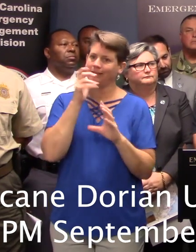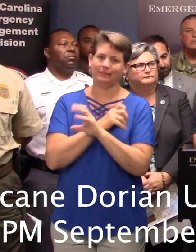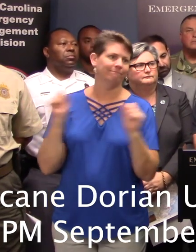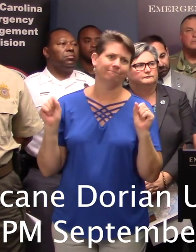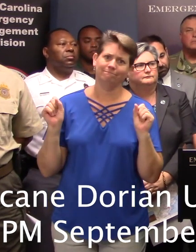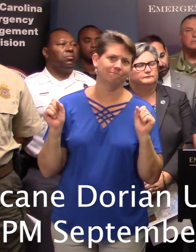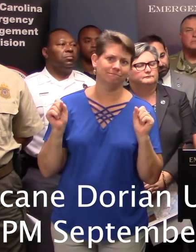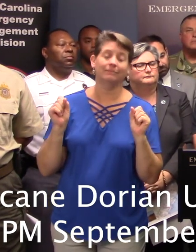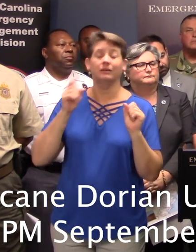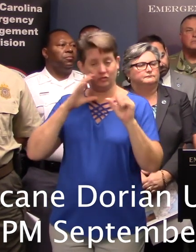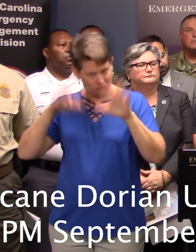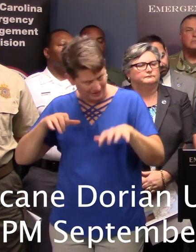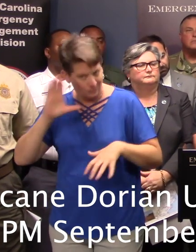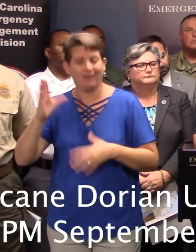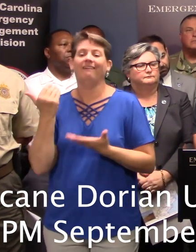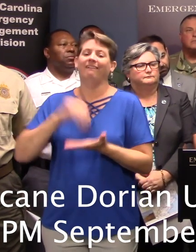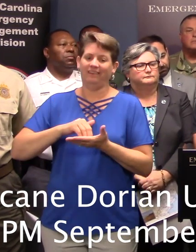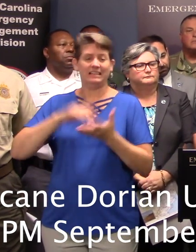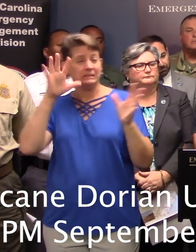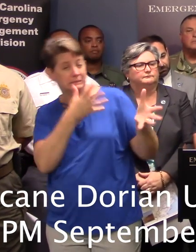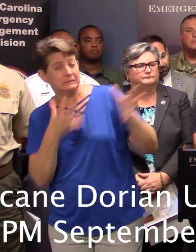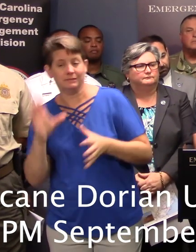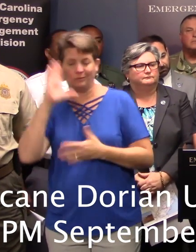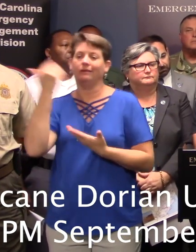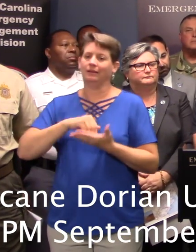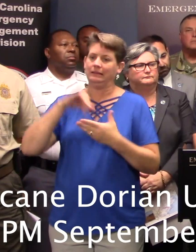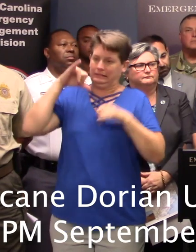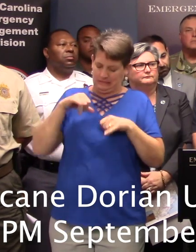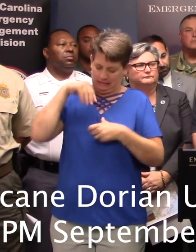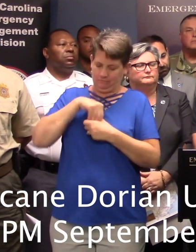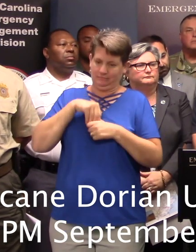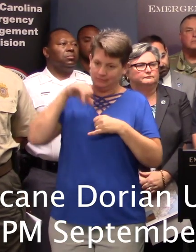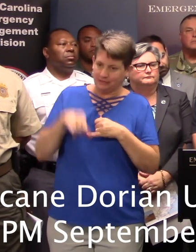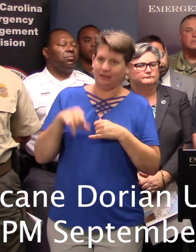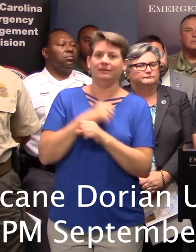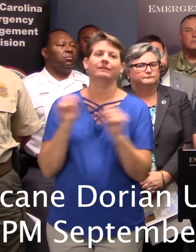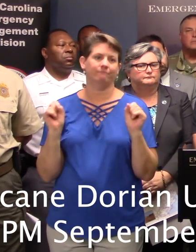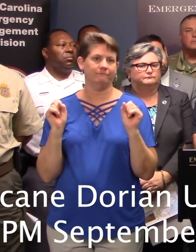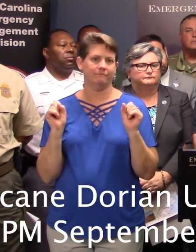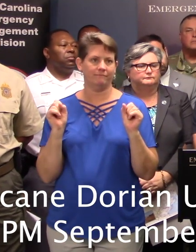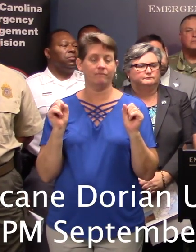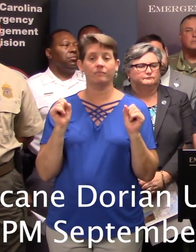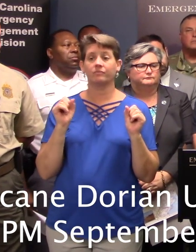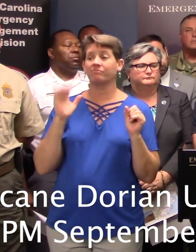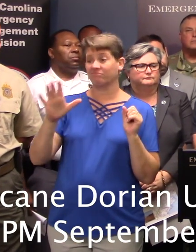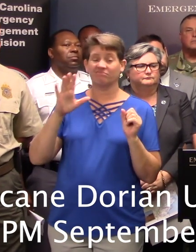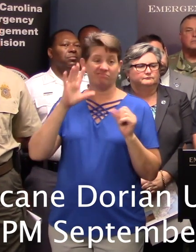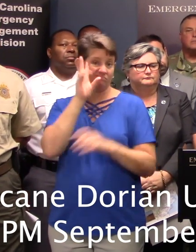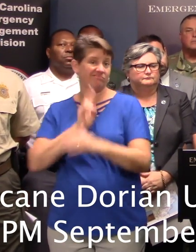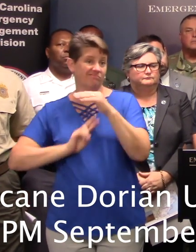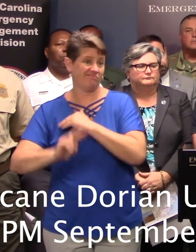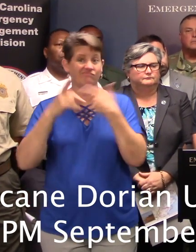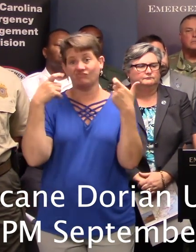you know, the storm will pick up again. And so it's important to stay inside and stay safe. Certainly be prepared to go without electricity